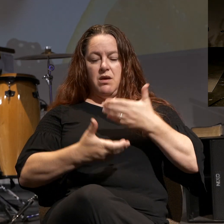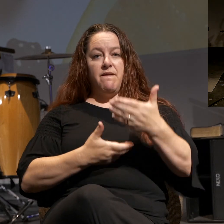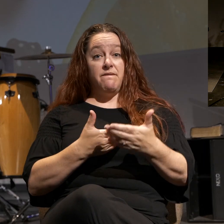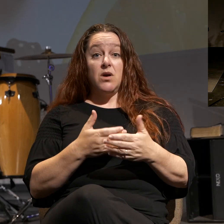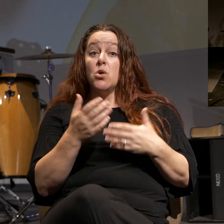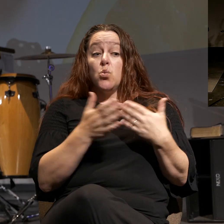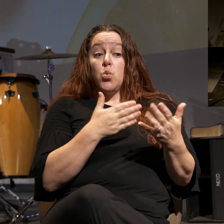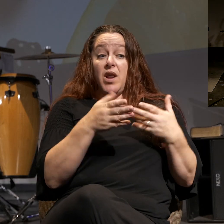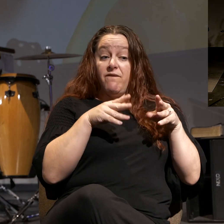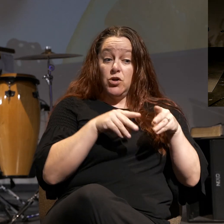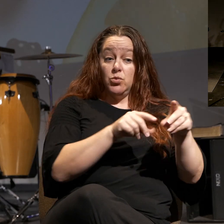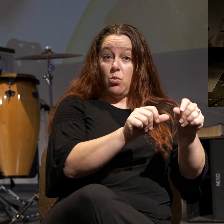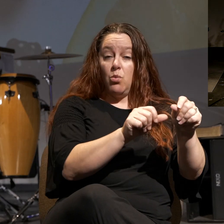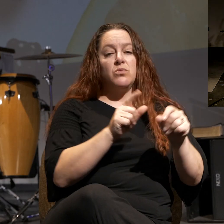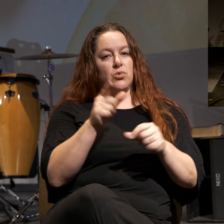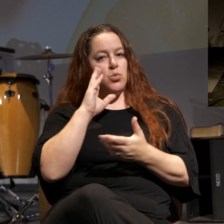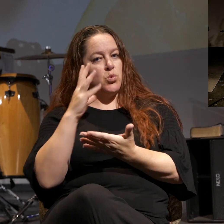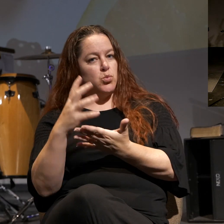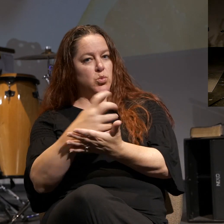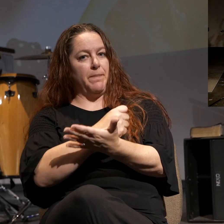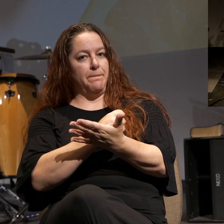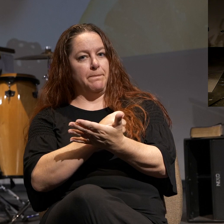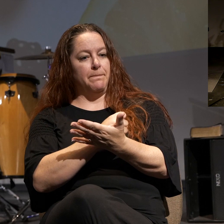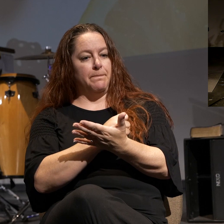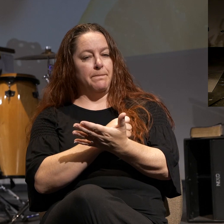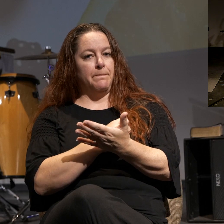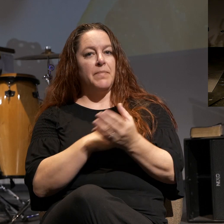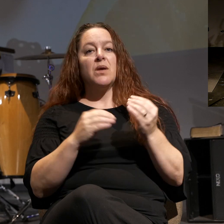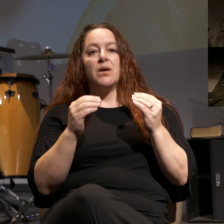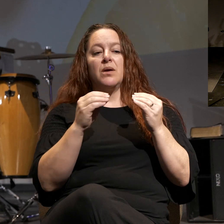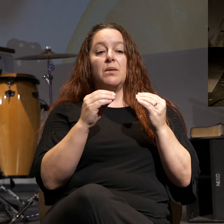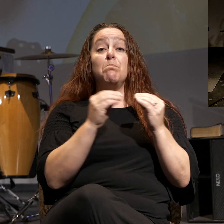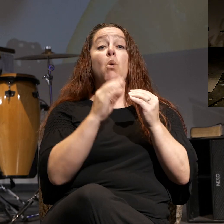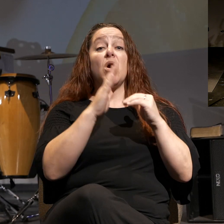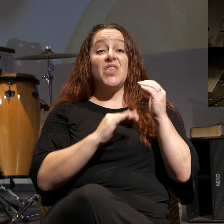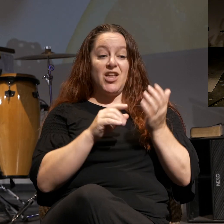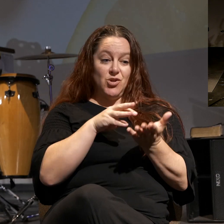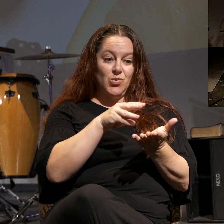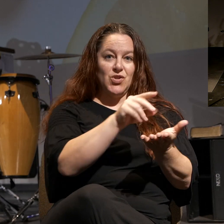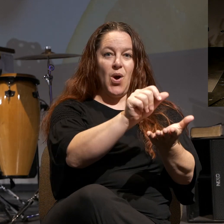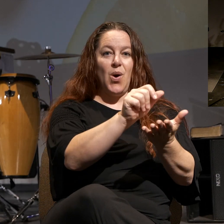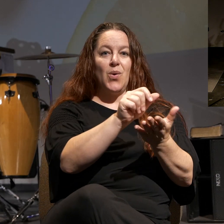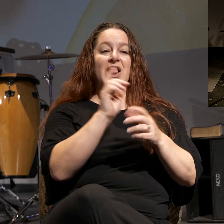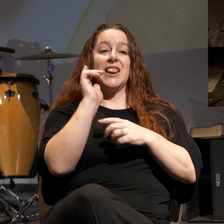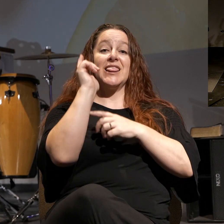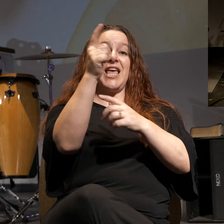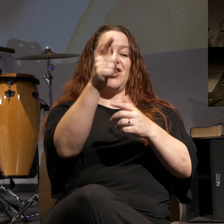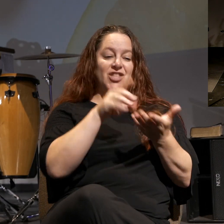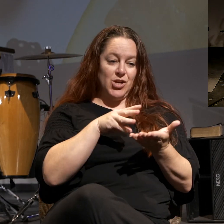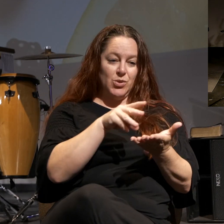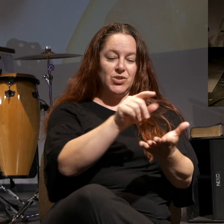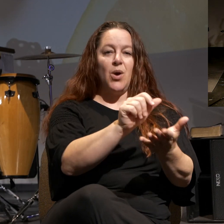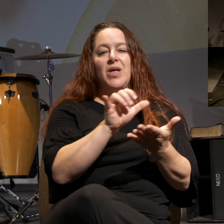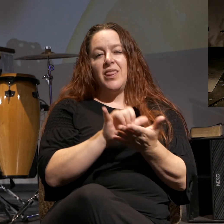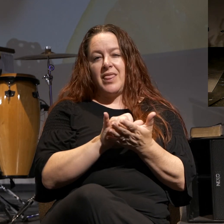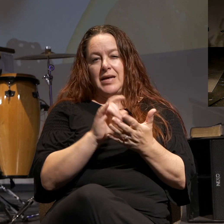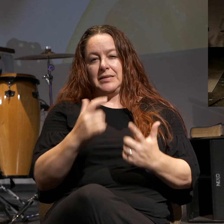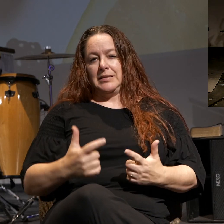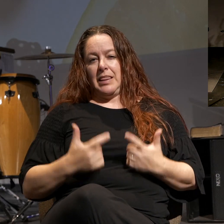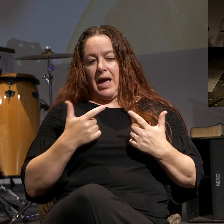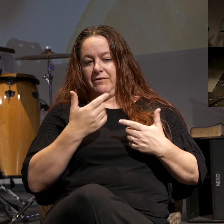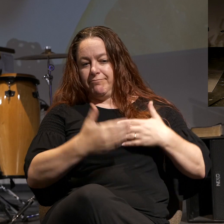will reap what you sow more than you sow, later than you sow. That's just how he's ordered life